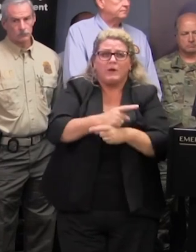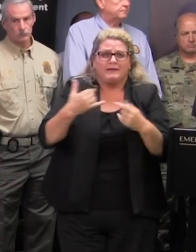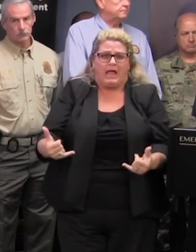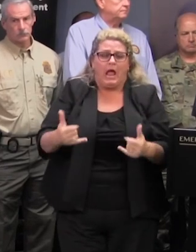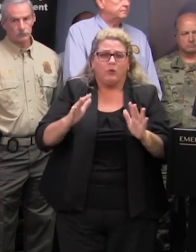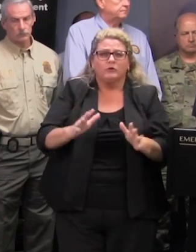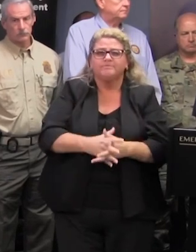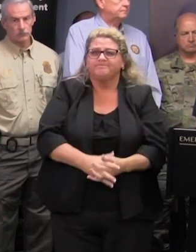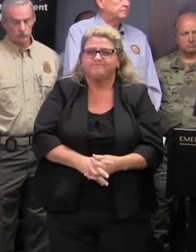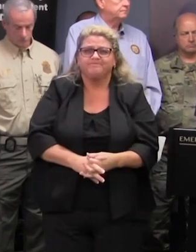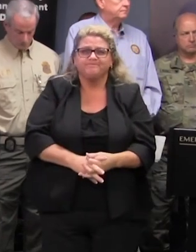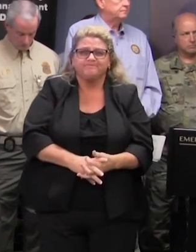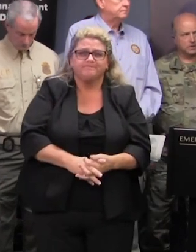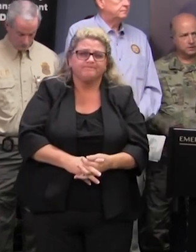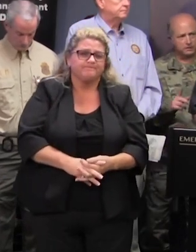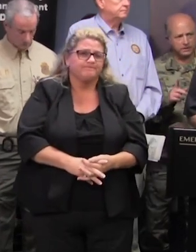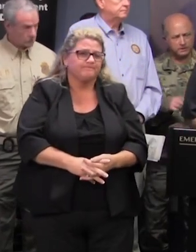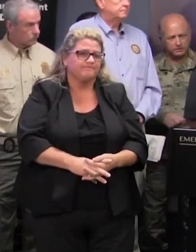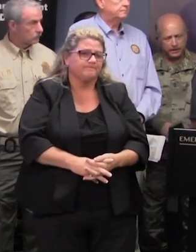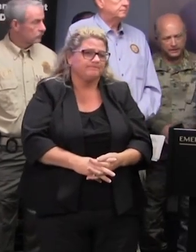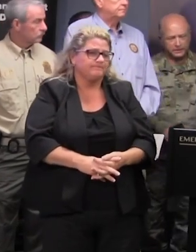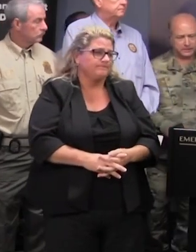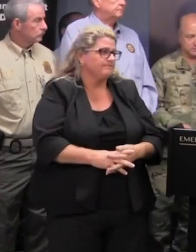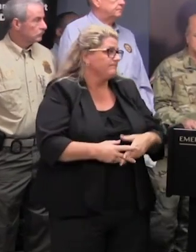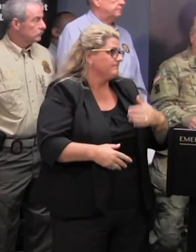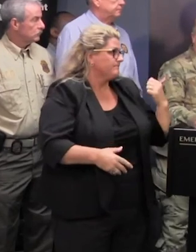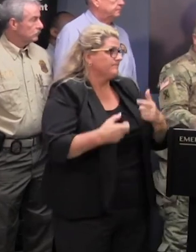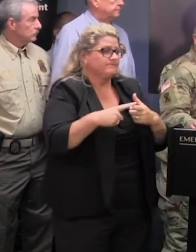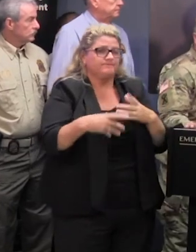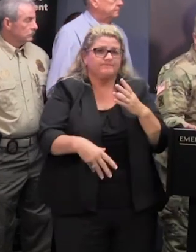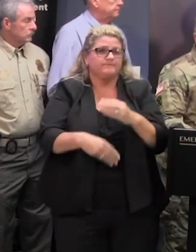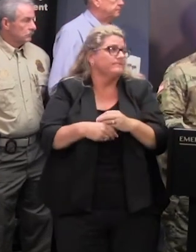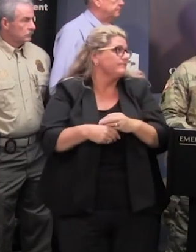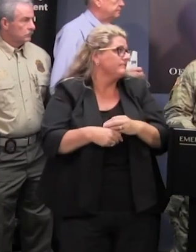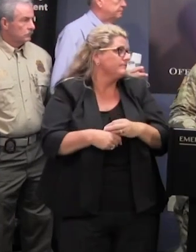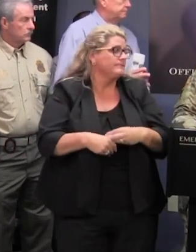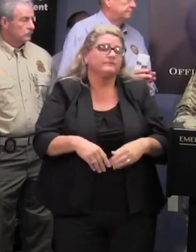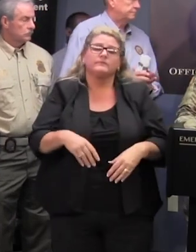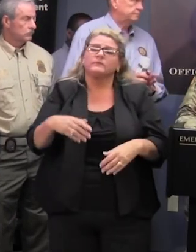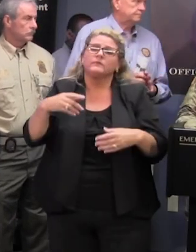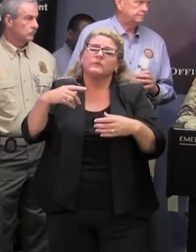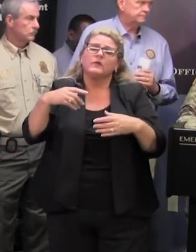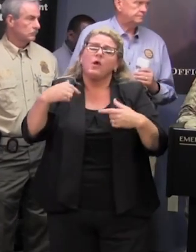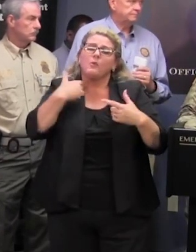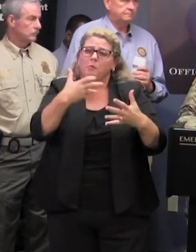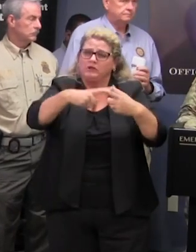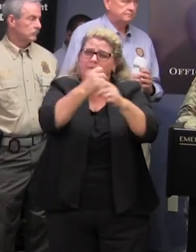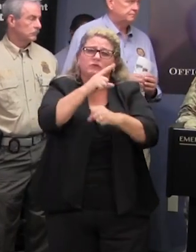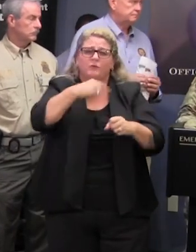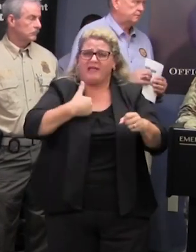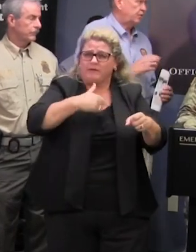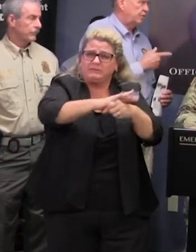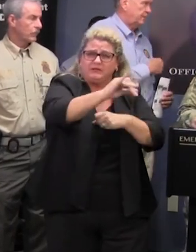for commodities food and water in addition to stockpiling commodities we also